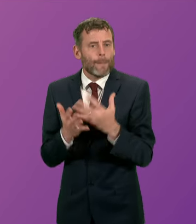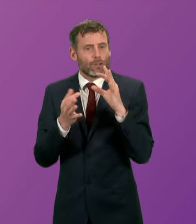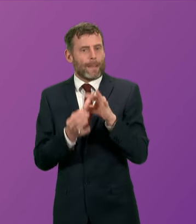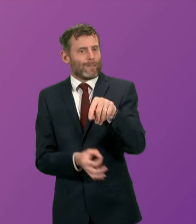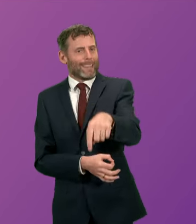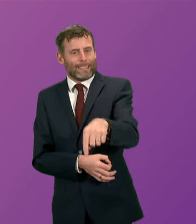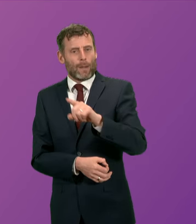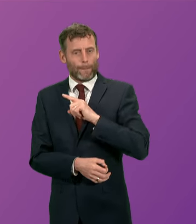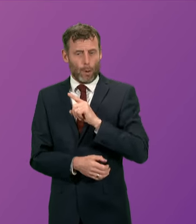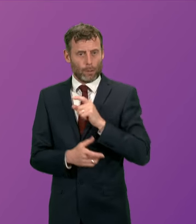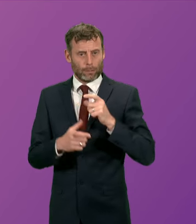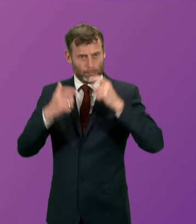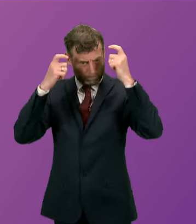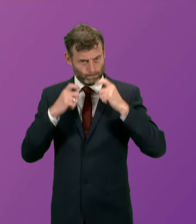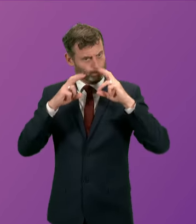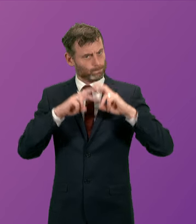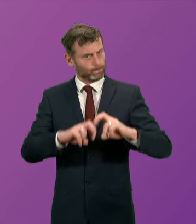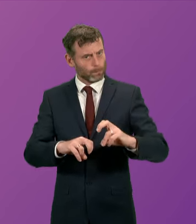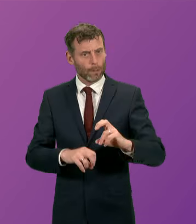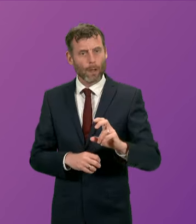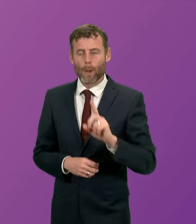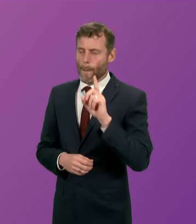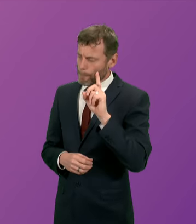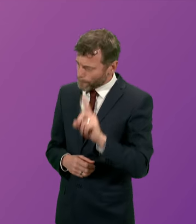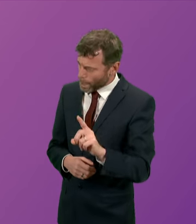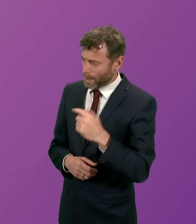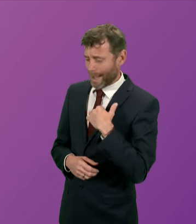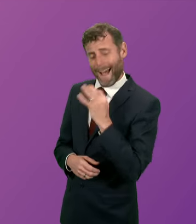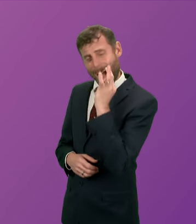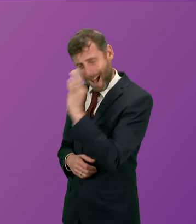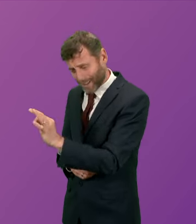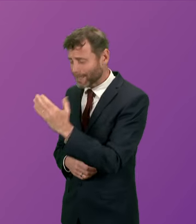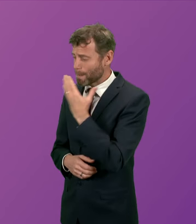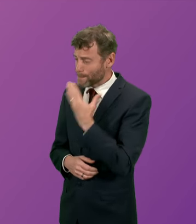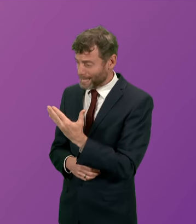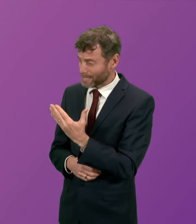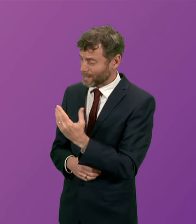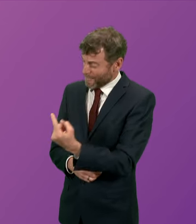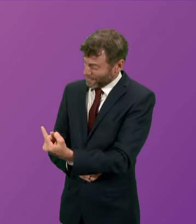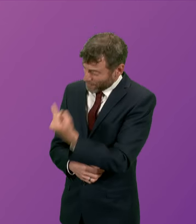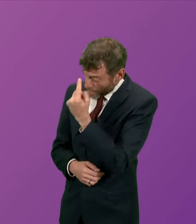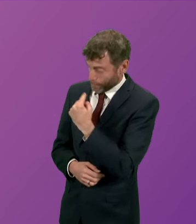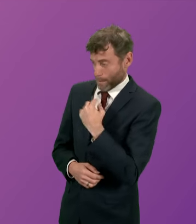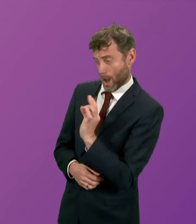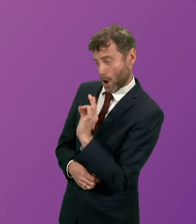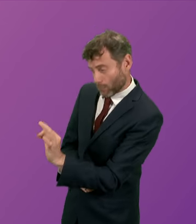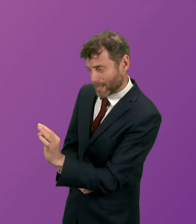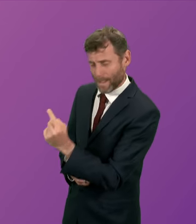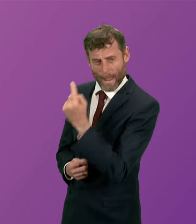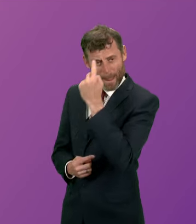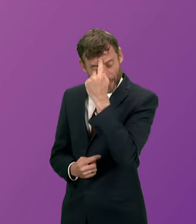this will he give this request the most serious thorough and sympathetic